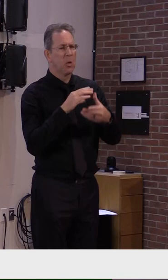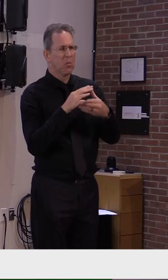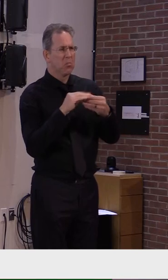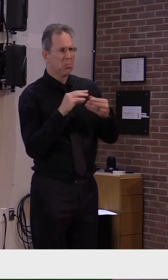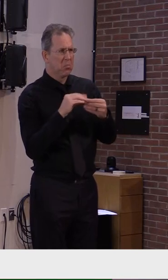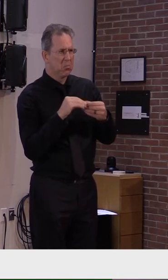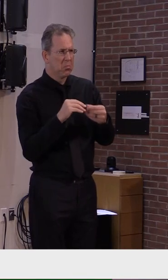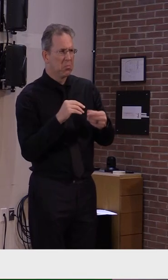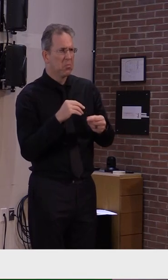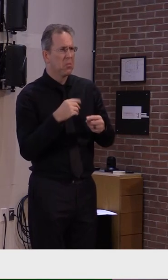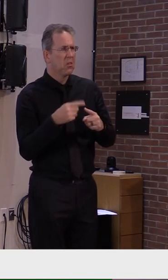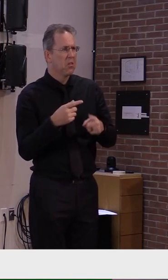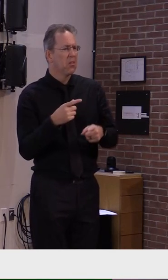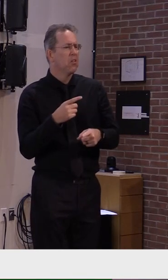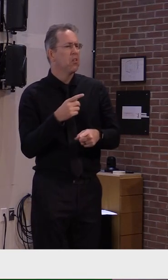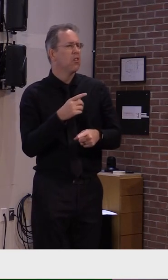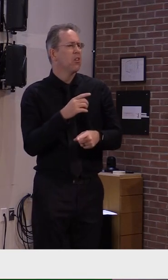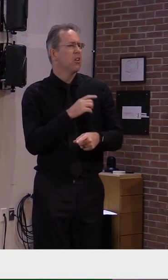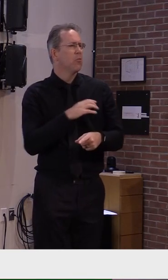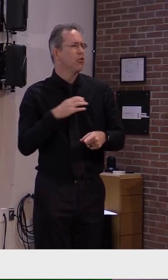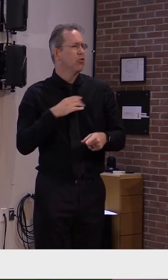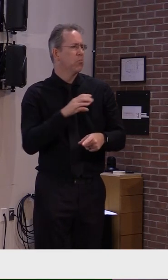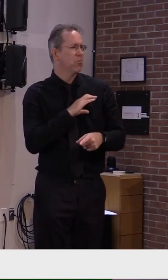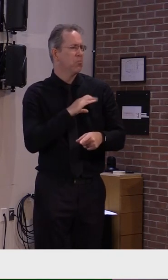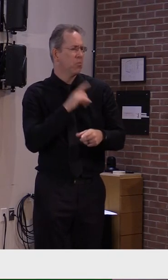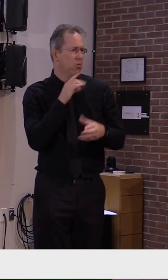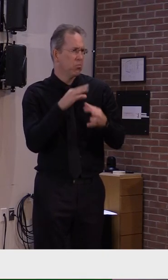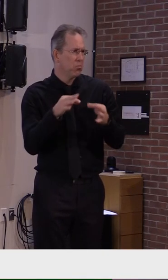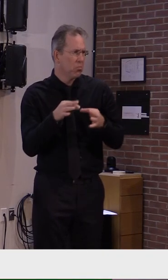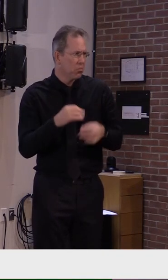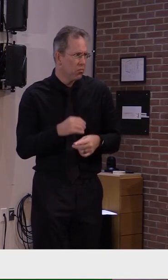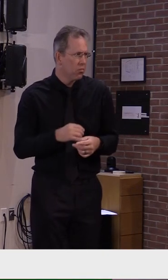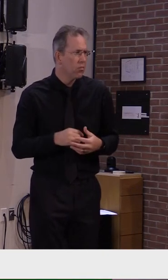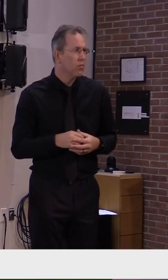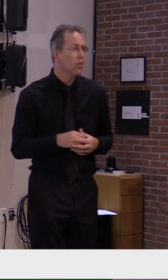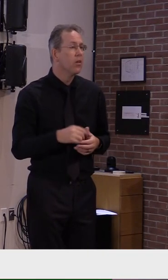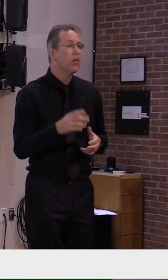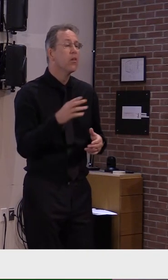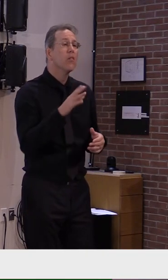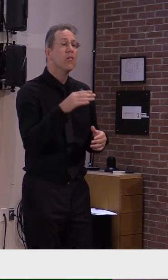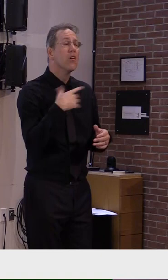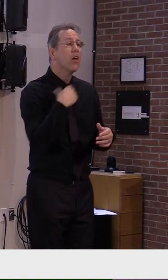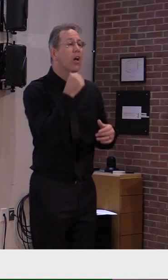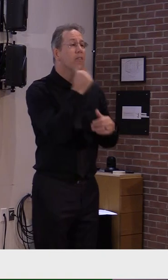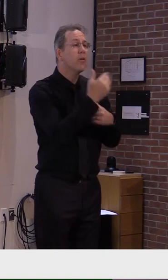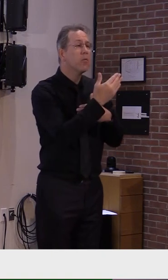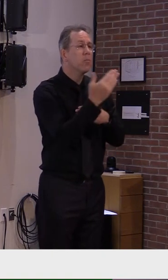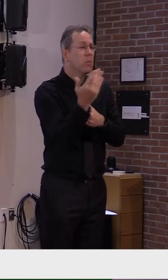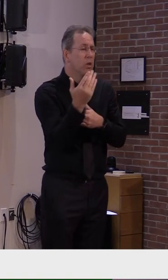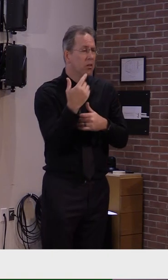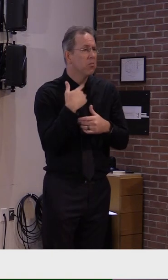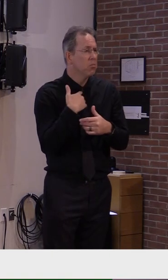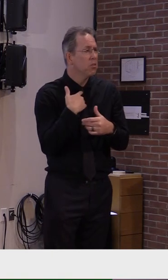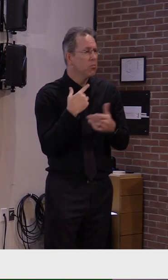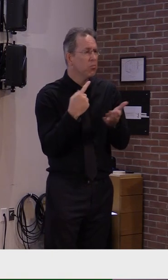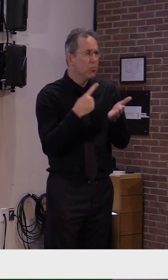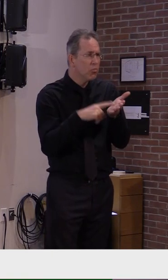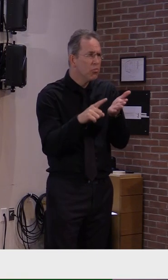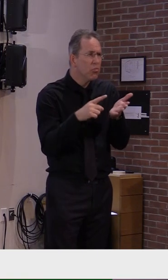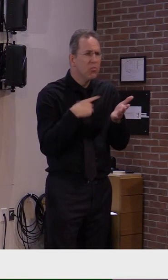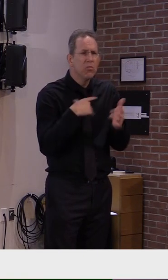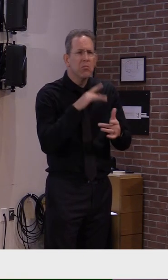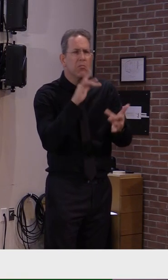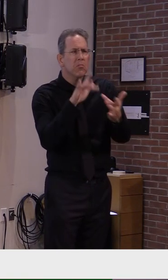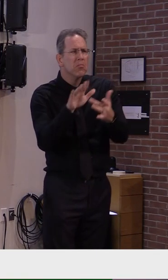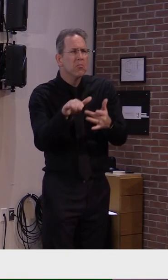Every morning we get a update on not only the people that are hospitalized, inpatient confirmed